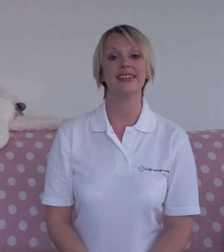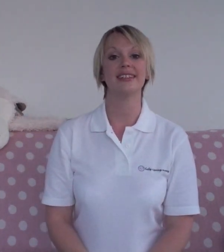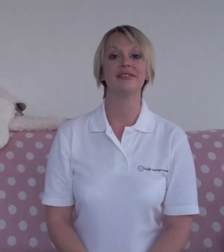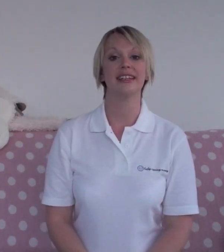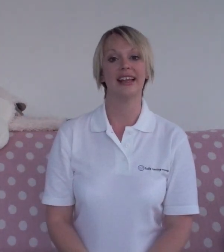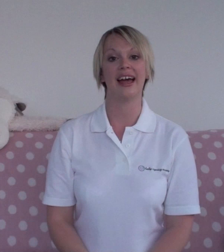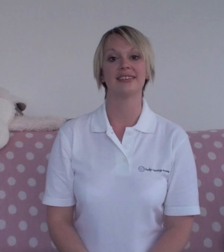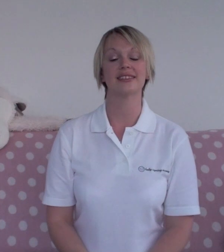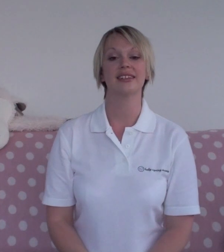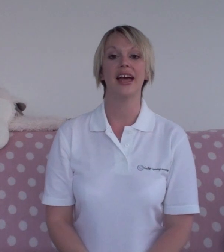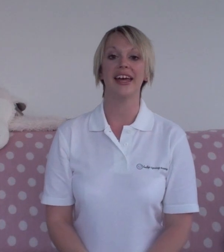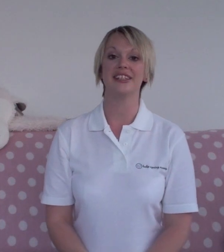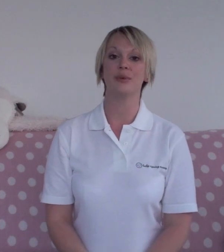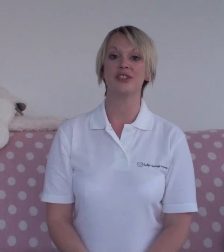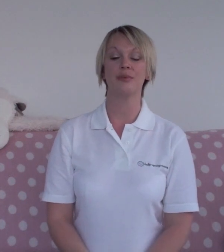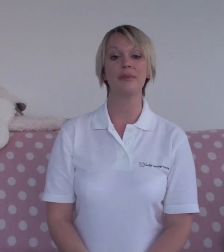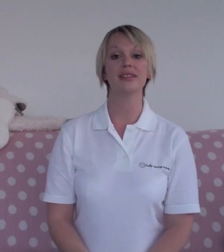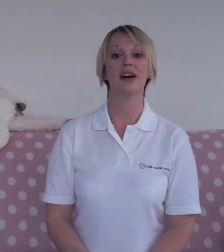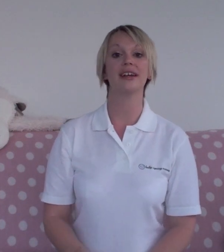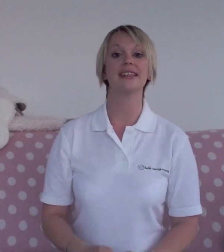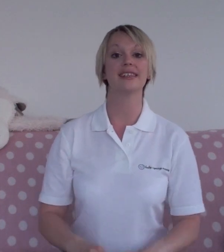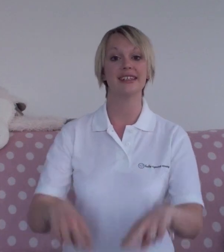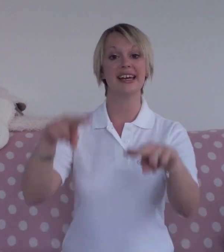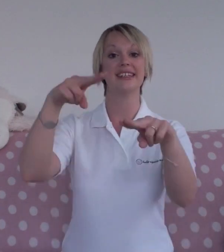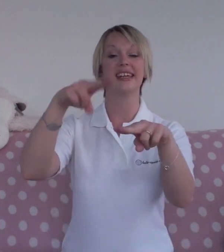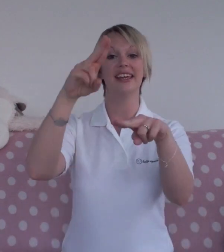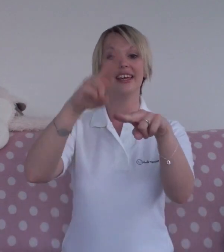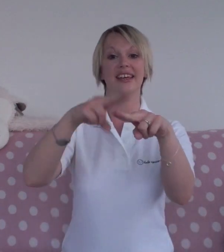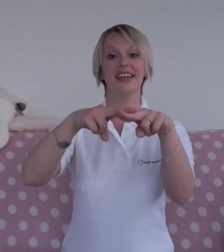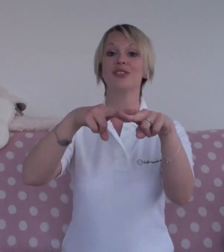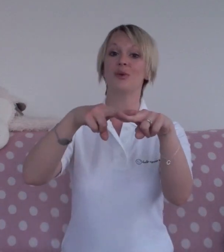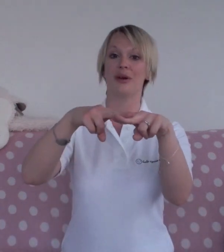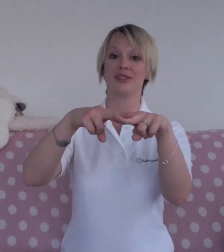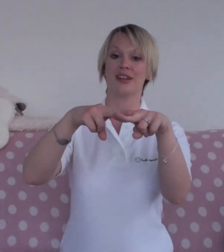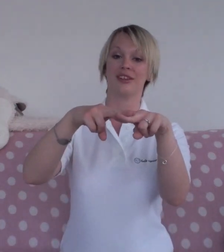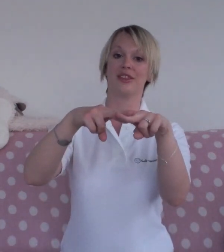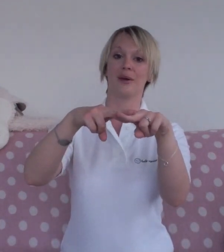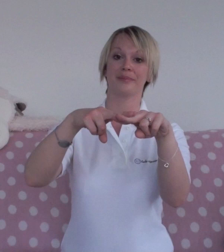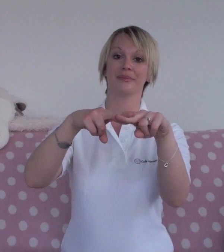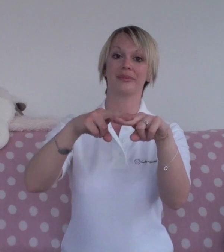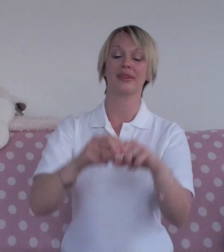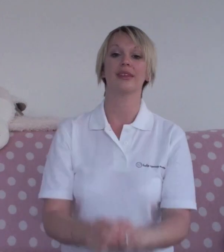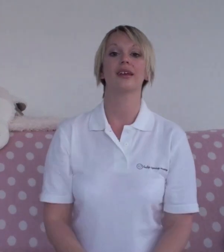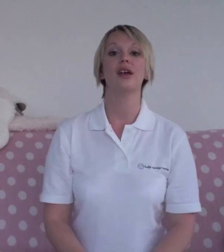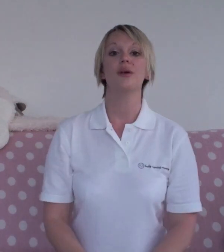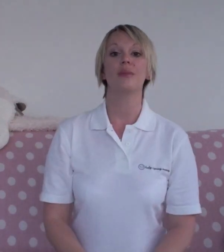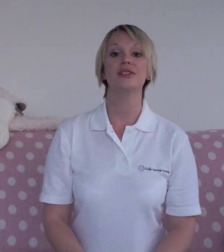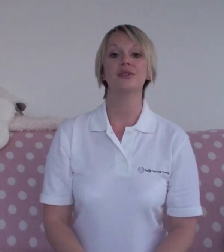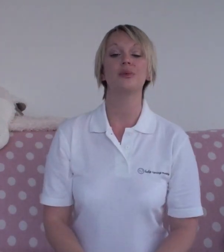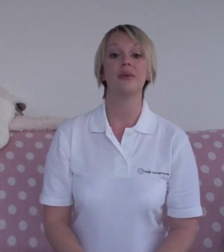easy for little hands. An easy way to remember this sign is that Daddy is almost under the thumb. Most children will